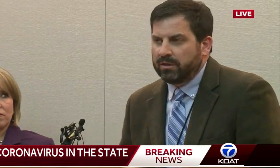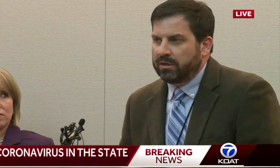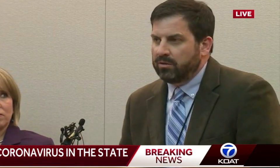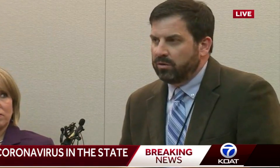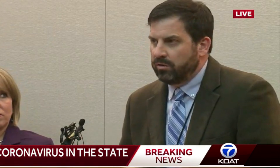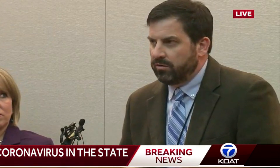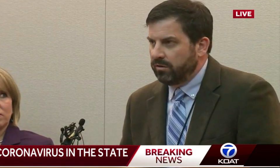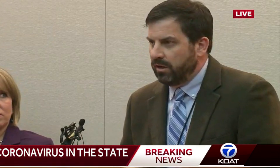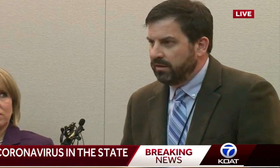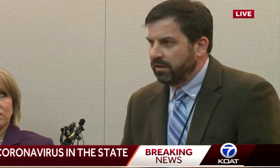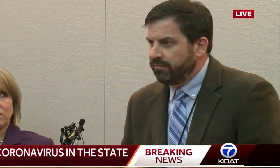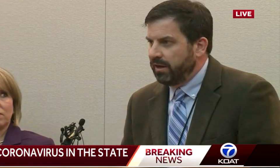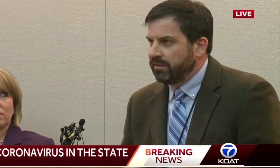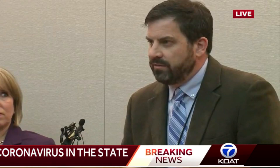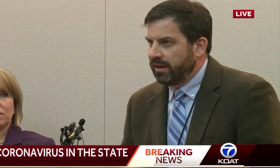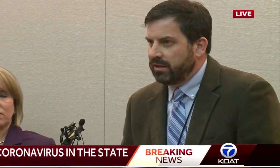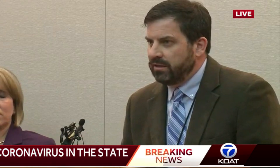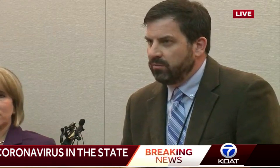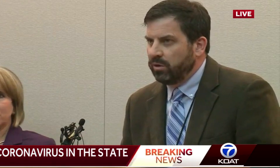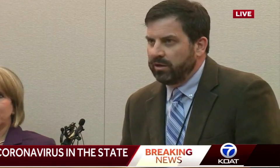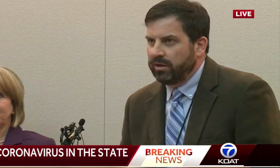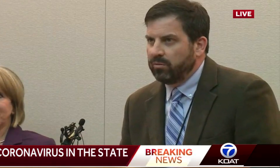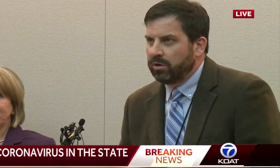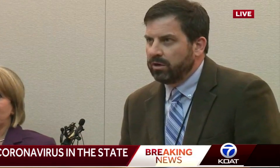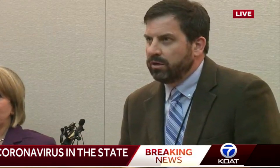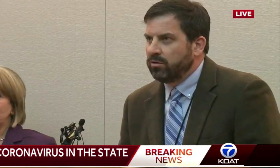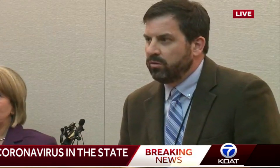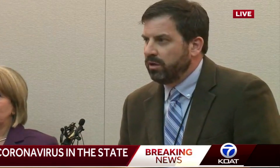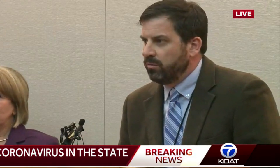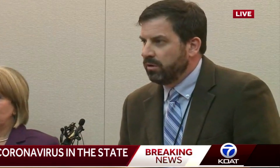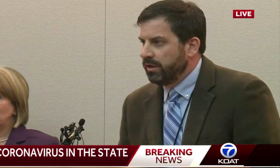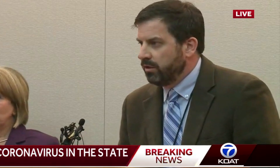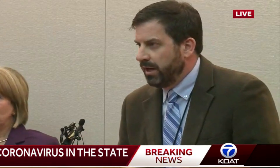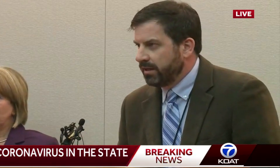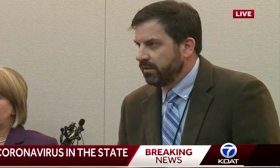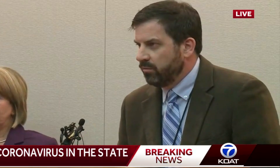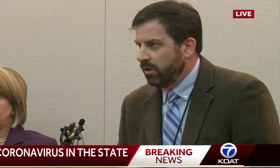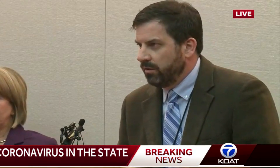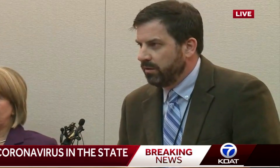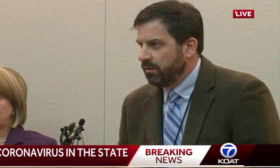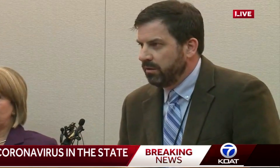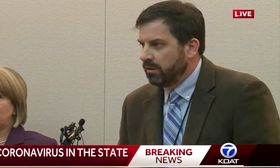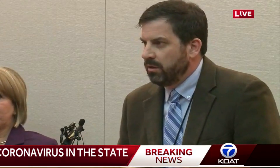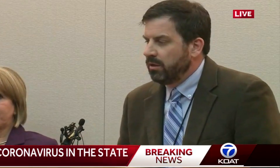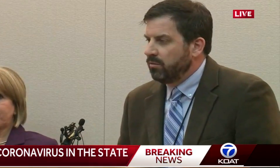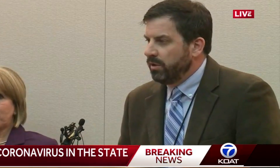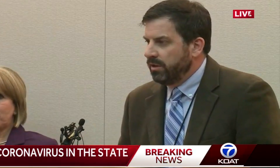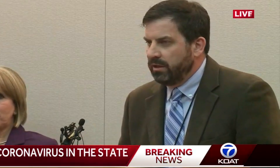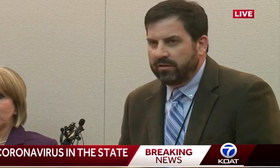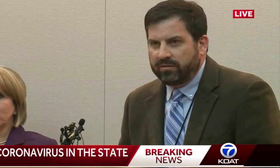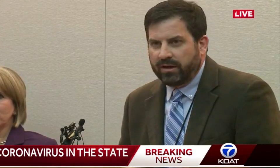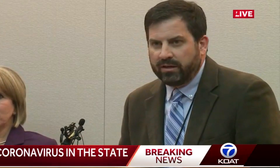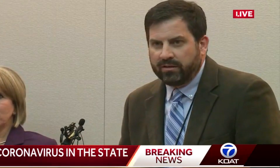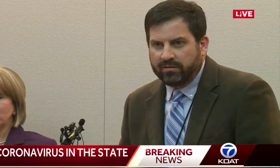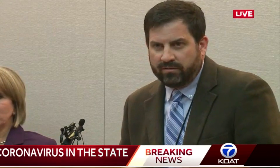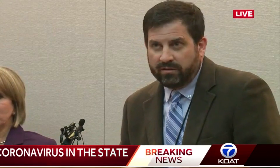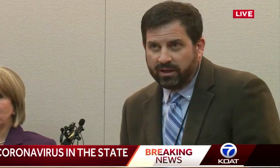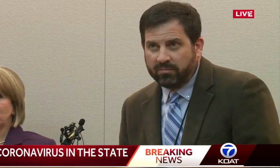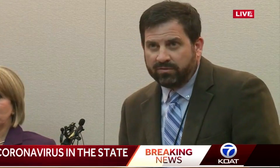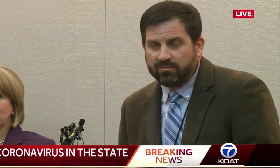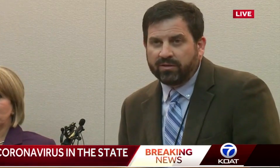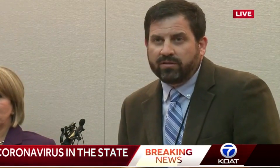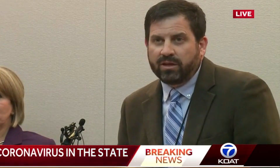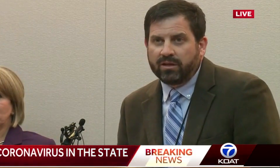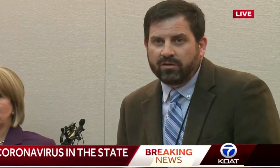.m. in order to identify exactly where they were and who they were interacting with. We then assign a